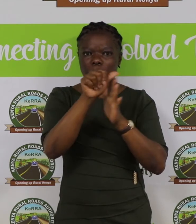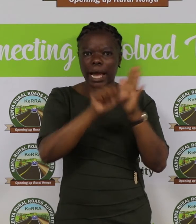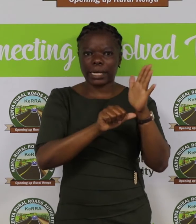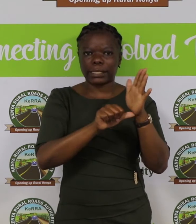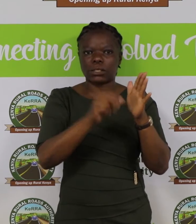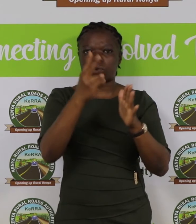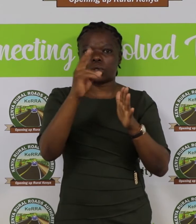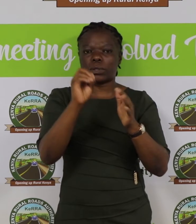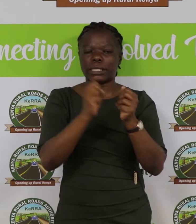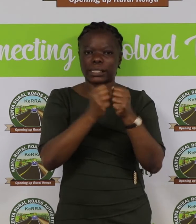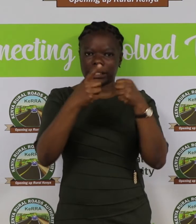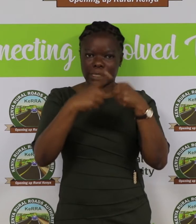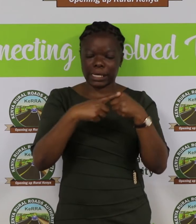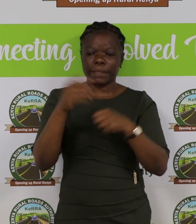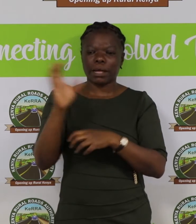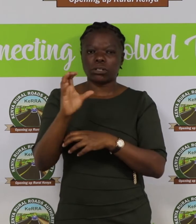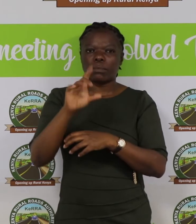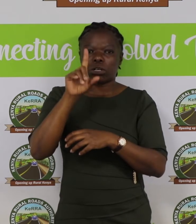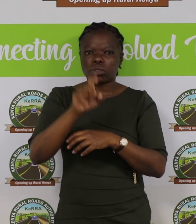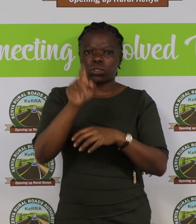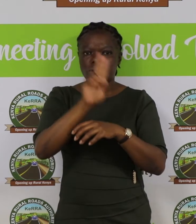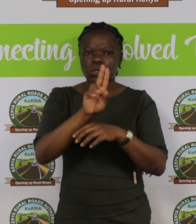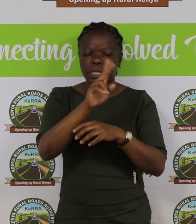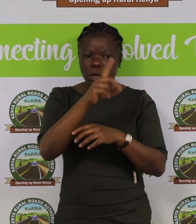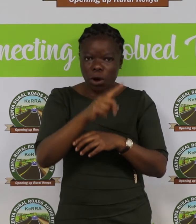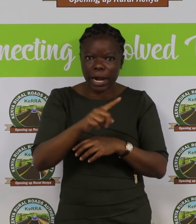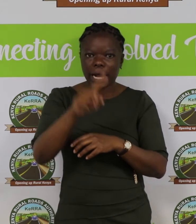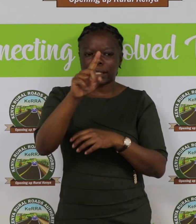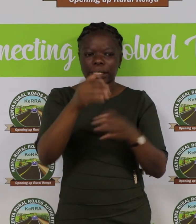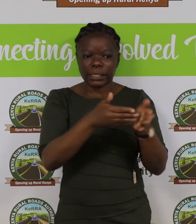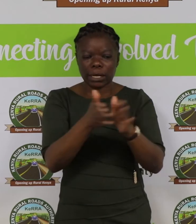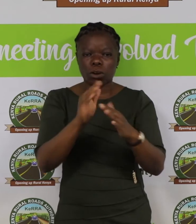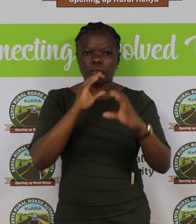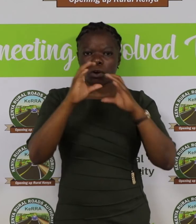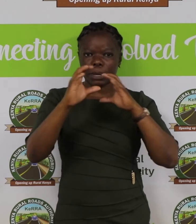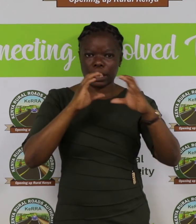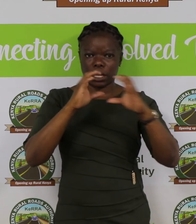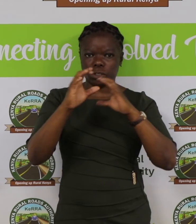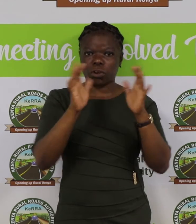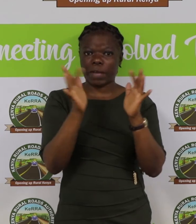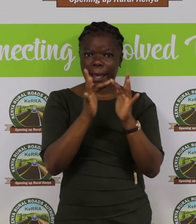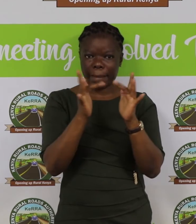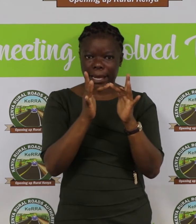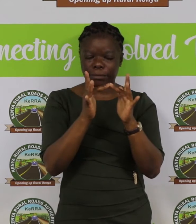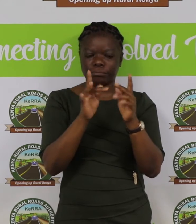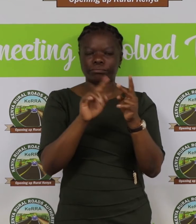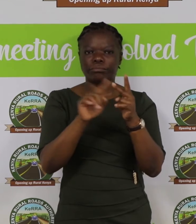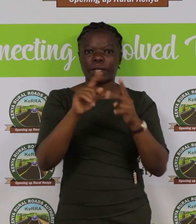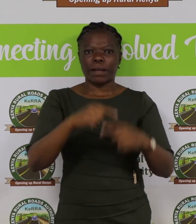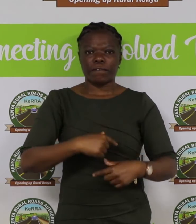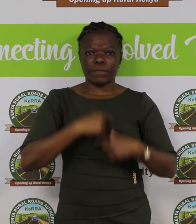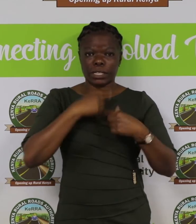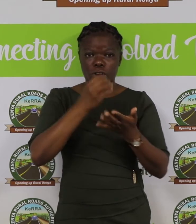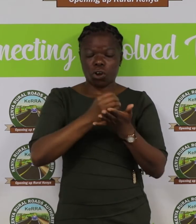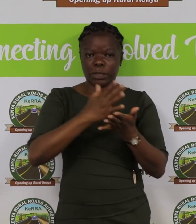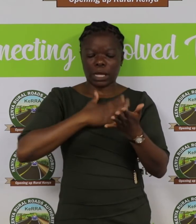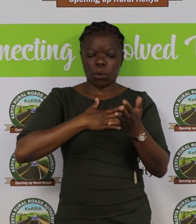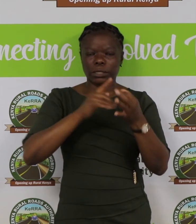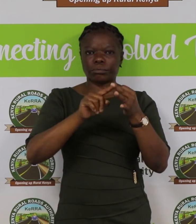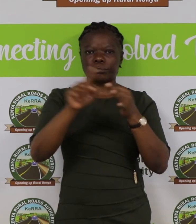2016, the customer should use the prescribed channel of communication of email, visit our offices,